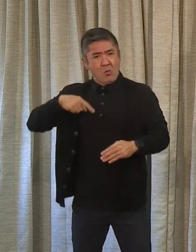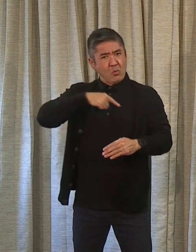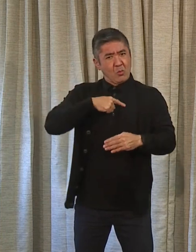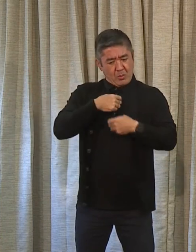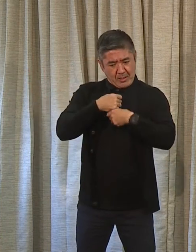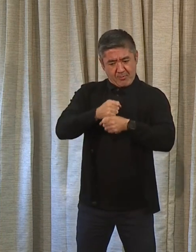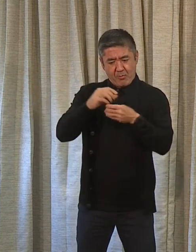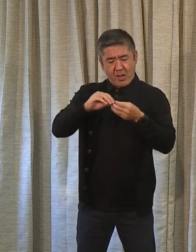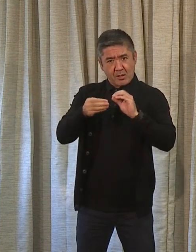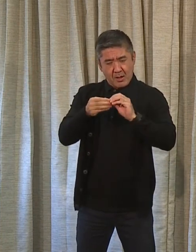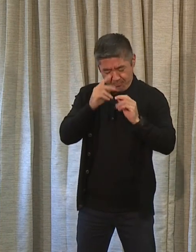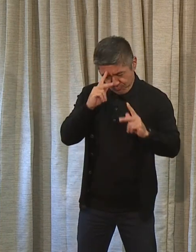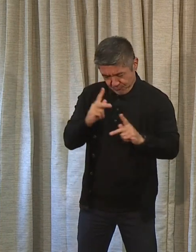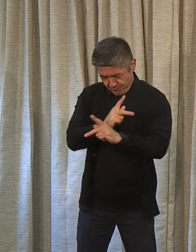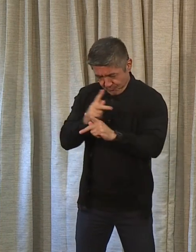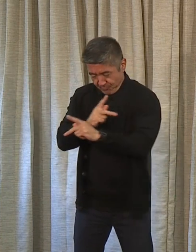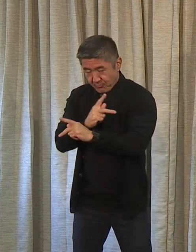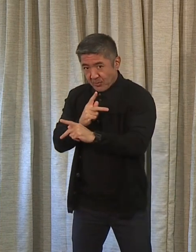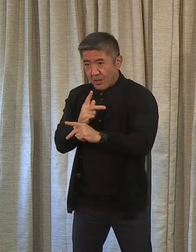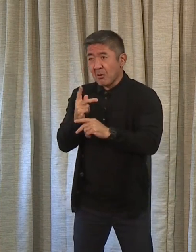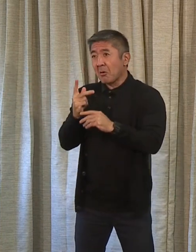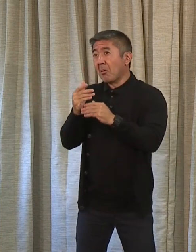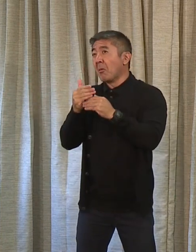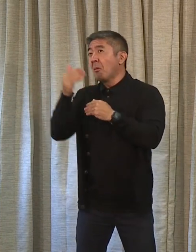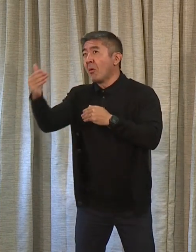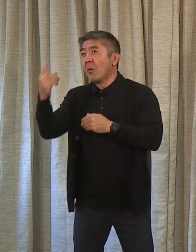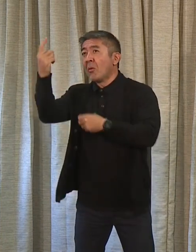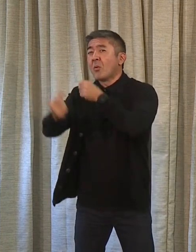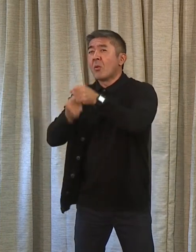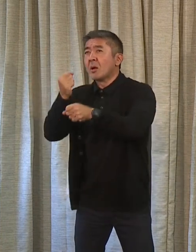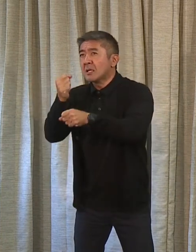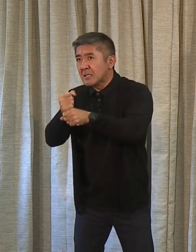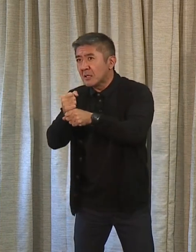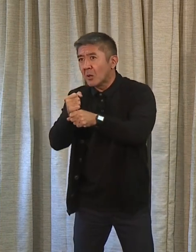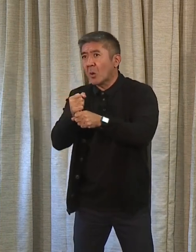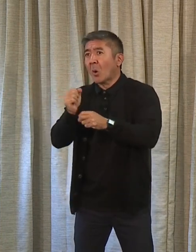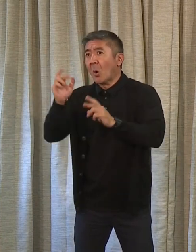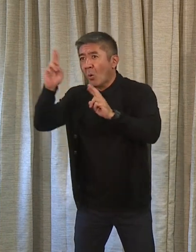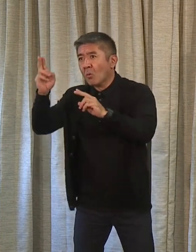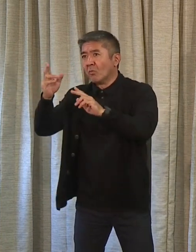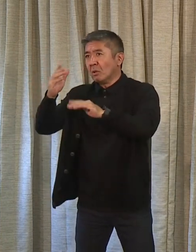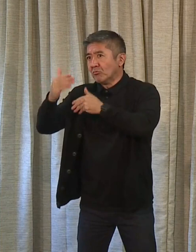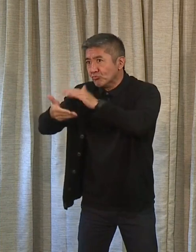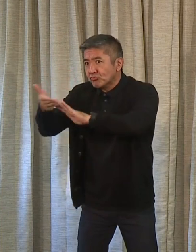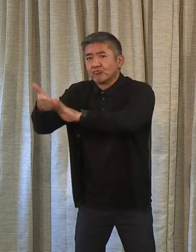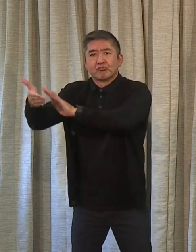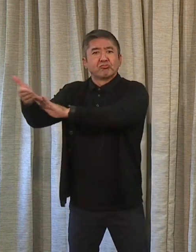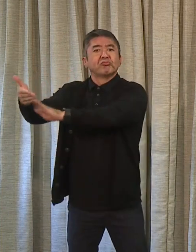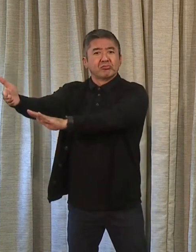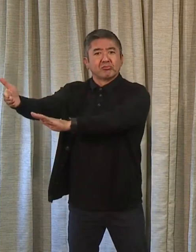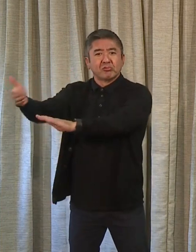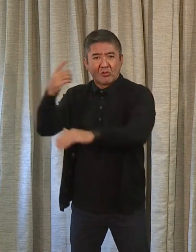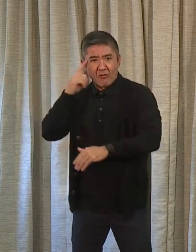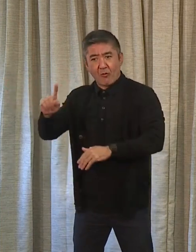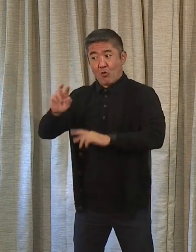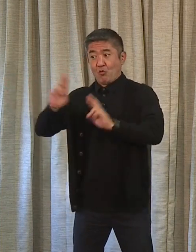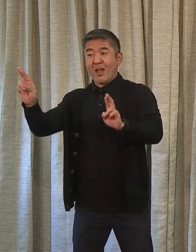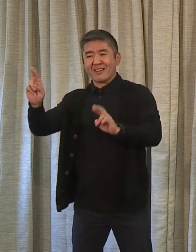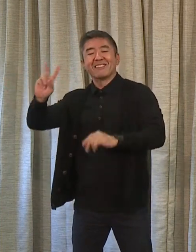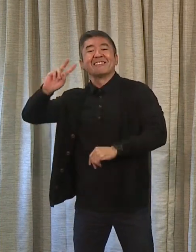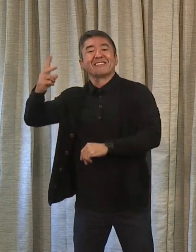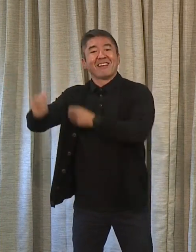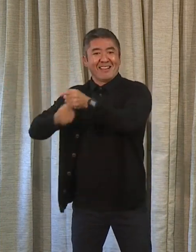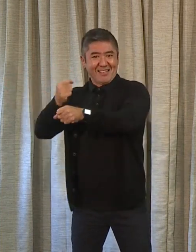that a year from now, we're going to feel really good, and it actually tees us up great for our second year in the administration. So that said,